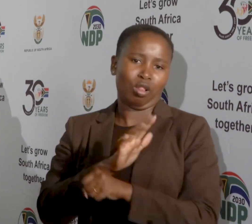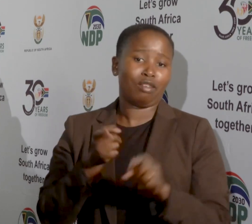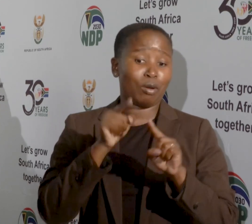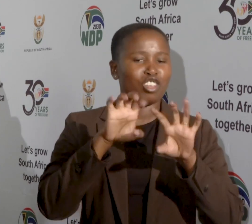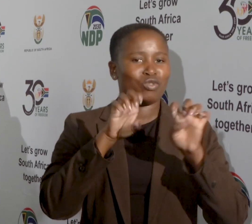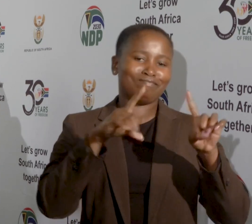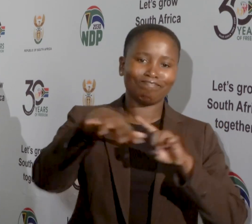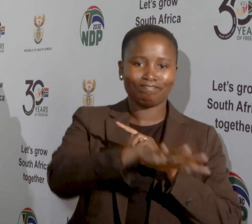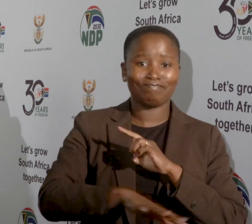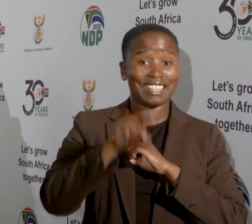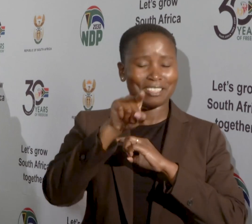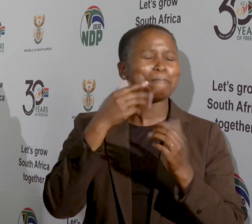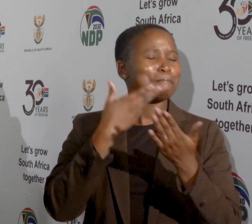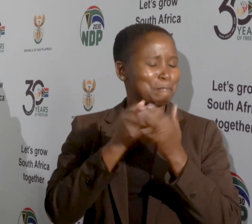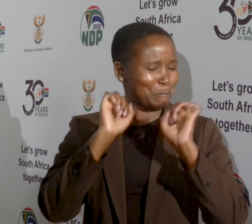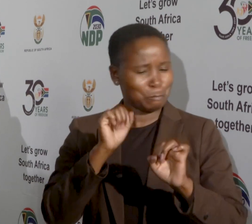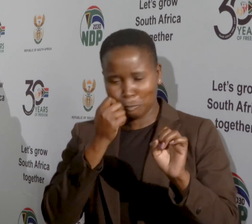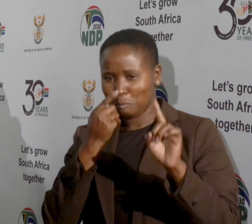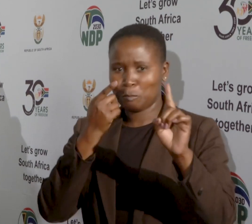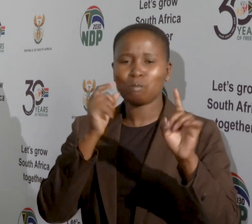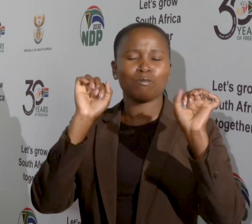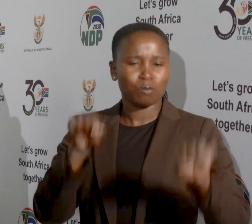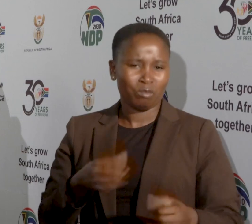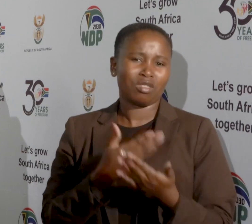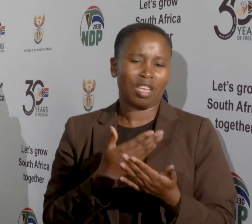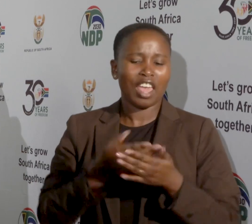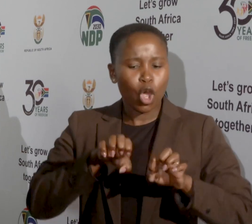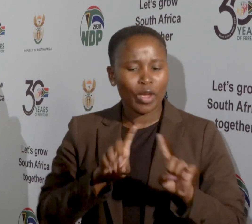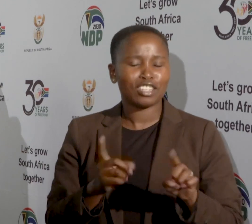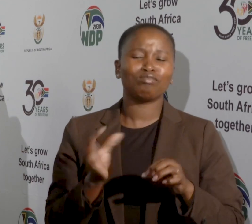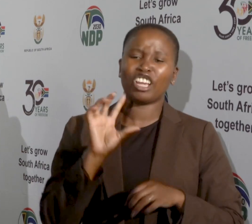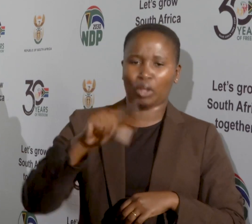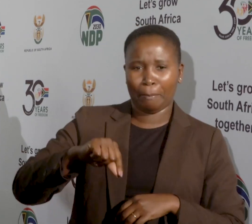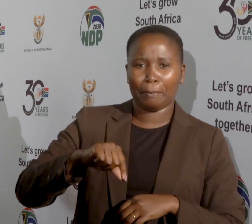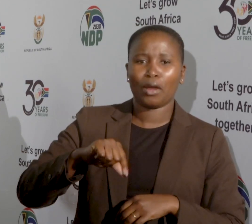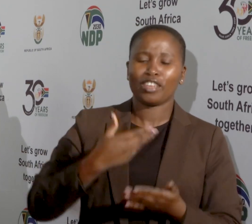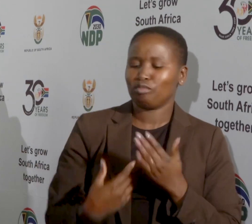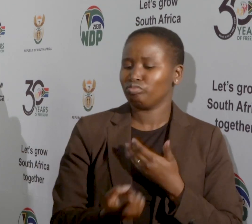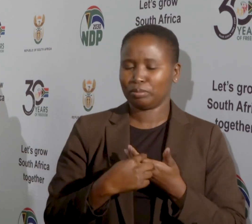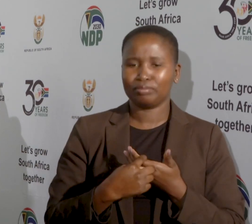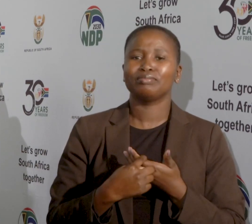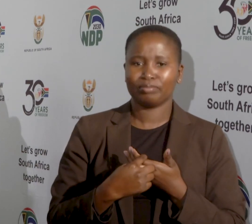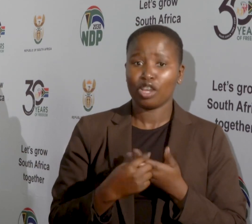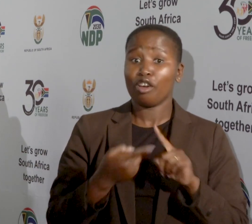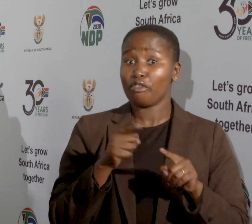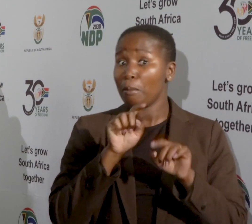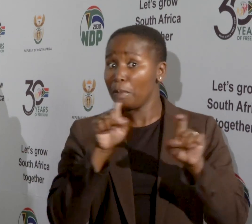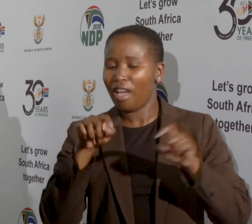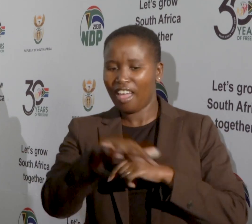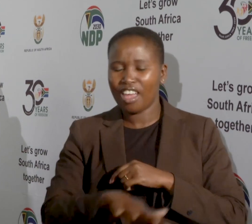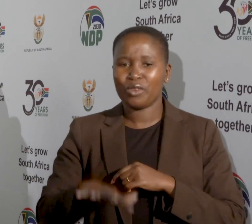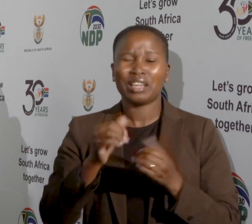this will go a long way in making education affordable more especially in the suburban areas where